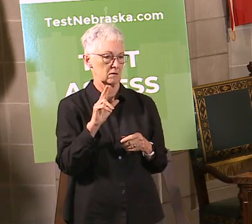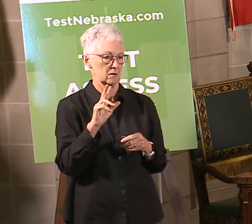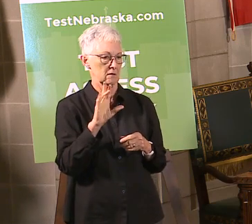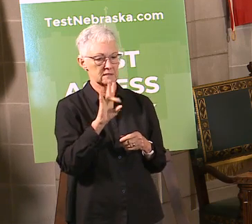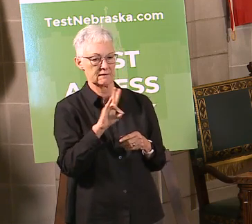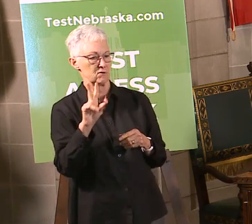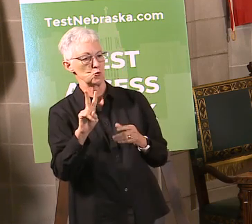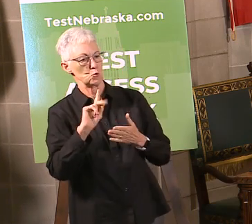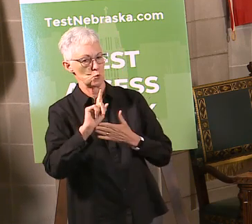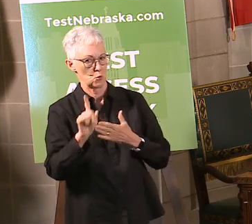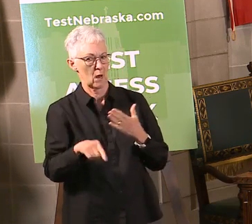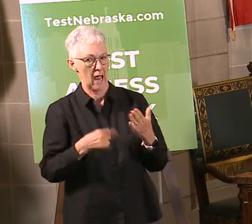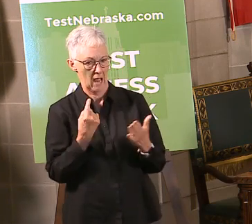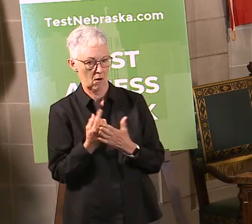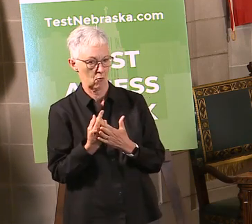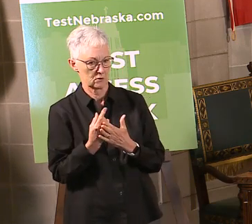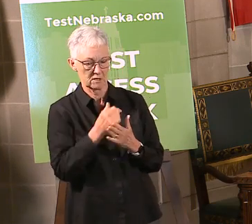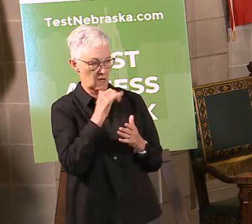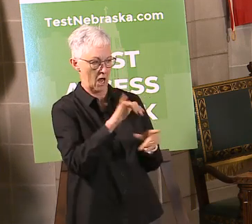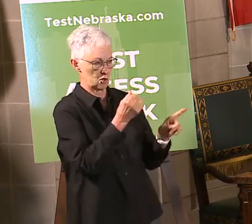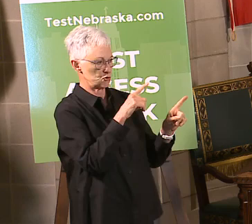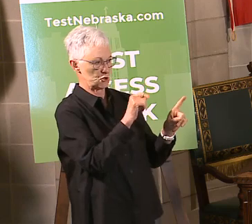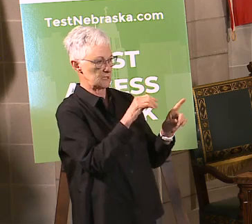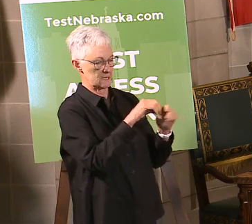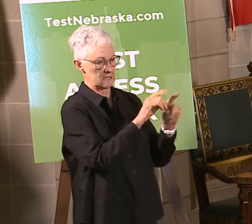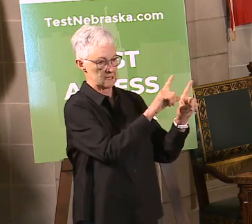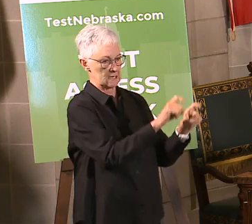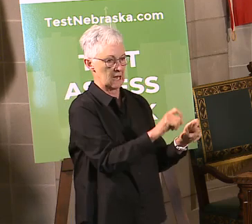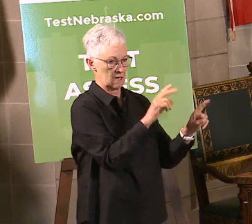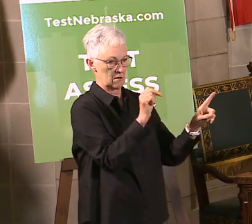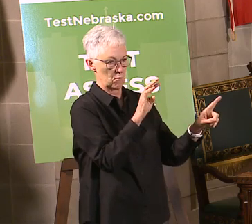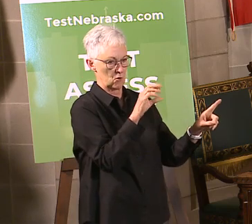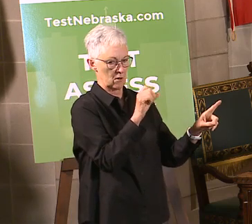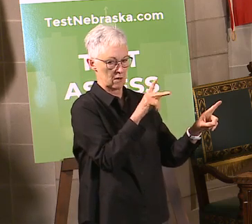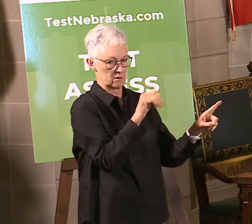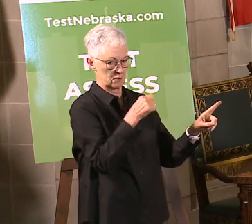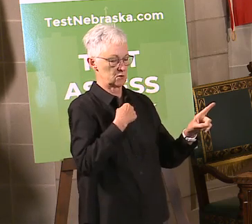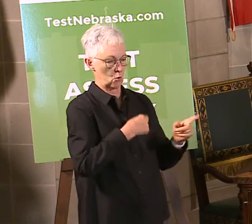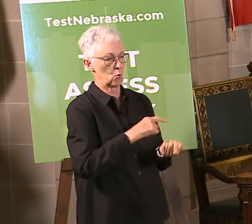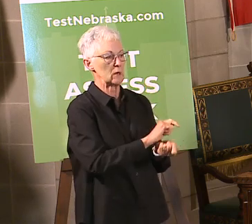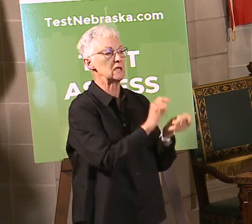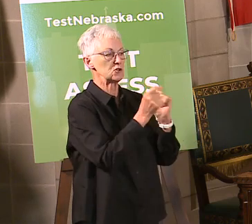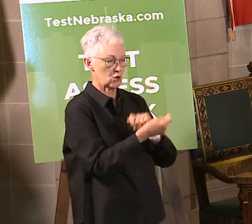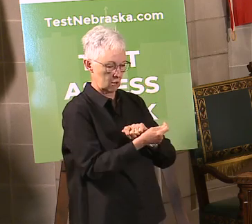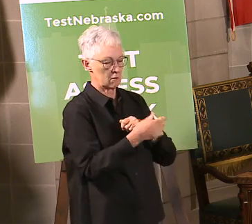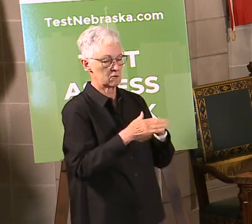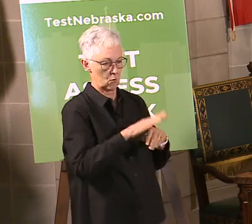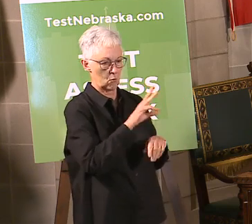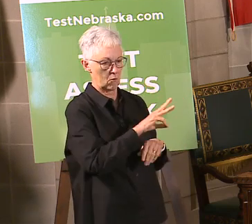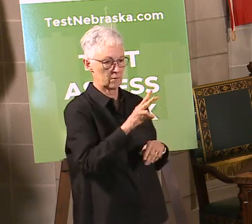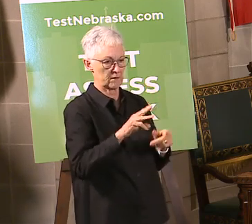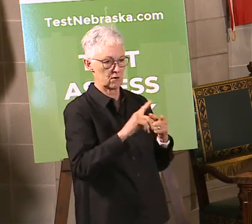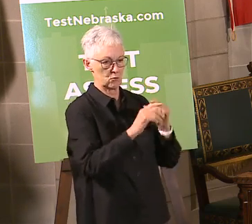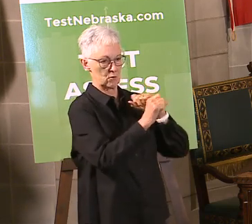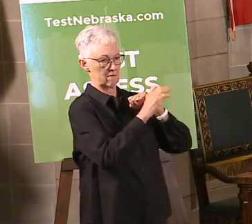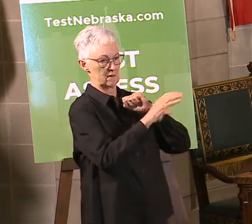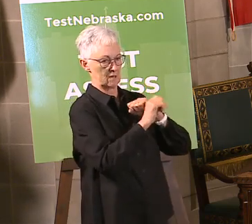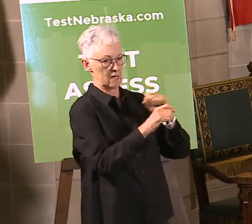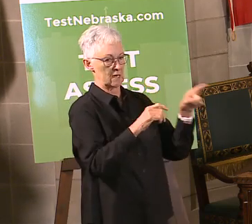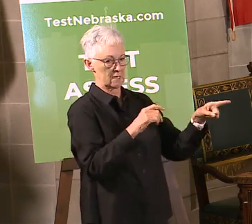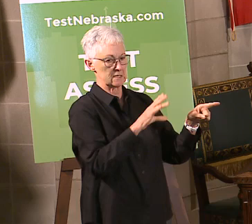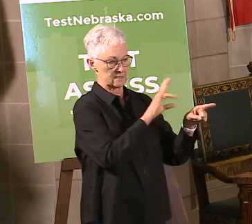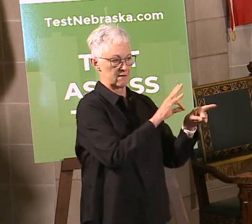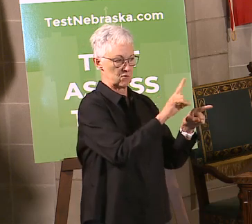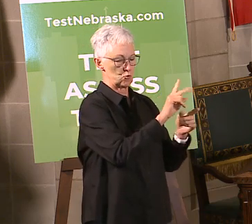Nebraska. That's all of our testing. So just to line it up better with everything that we're doing and what we're actually being able to deliver right now, whether it's Test Nebraska